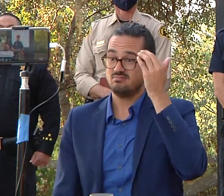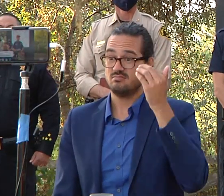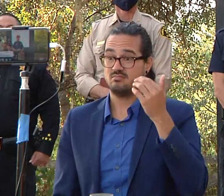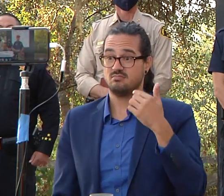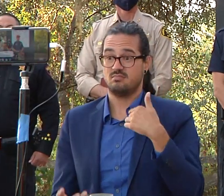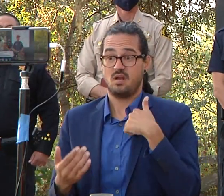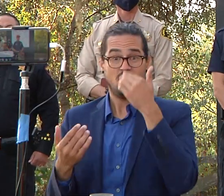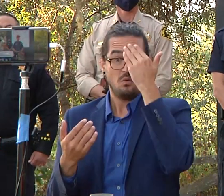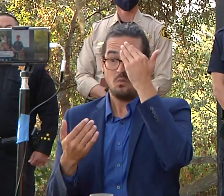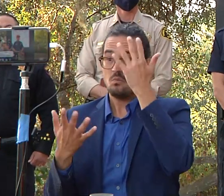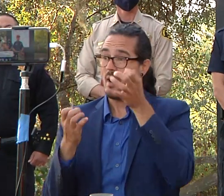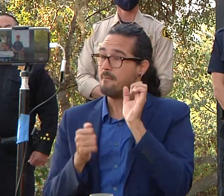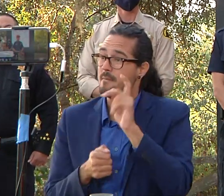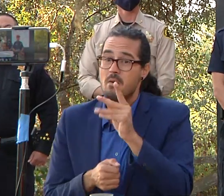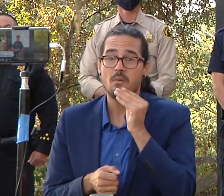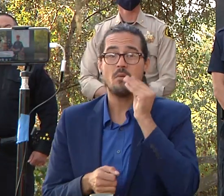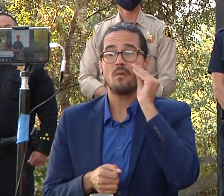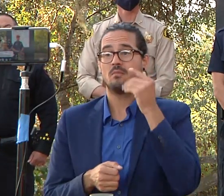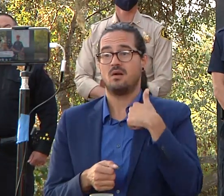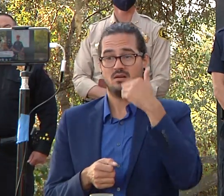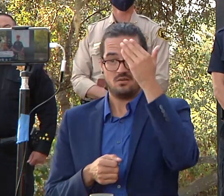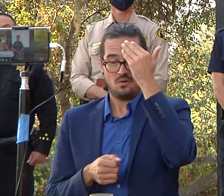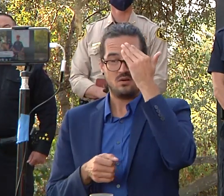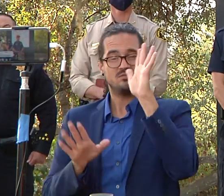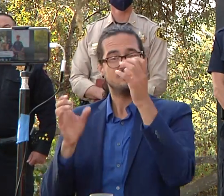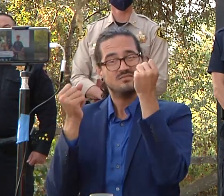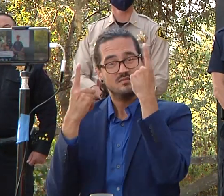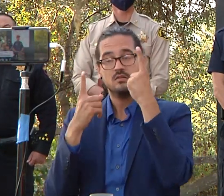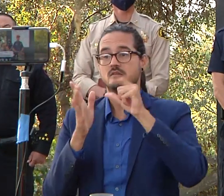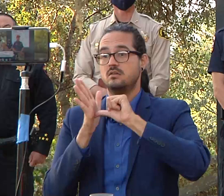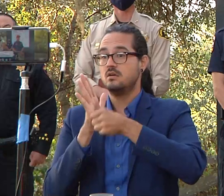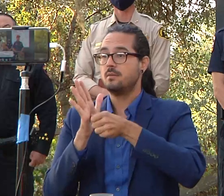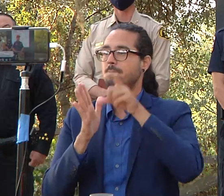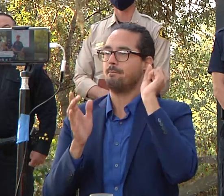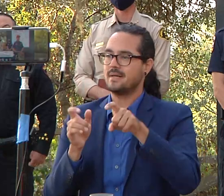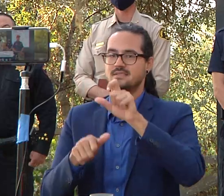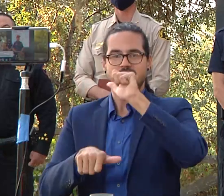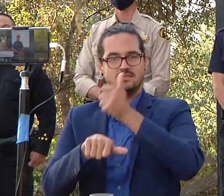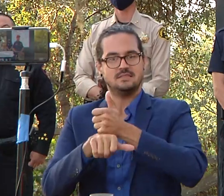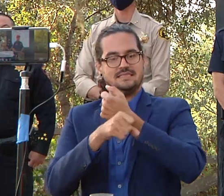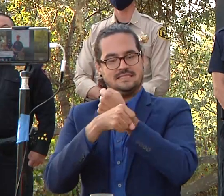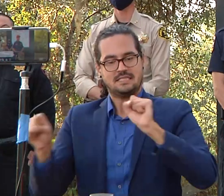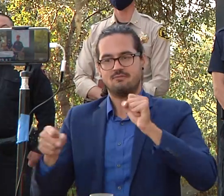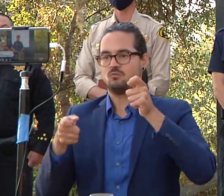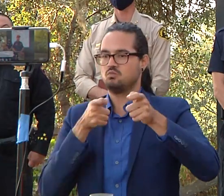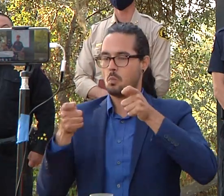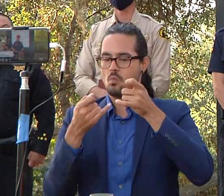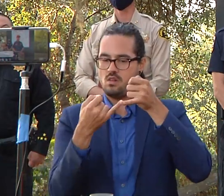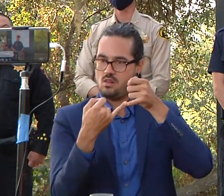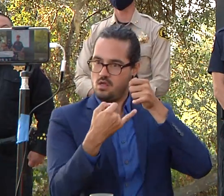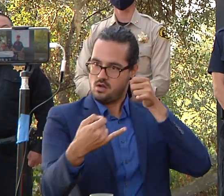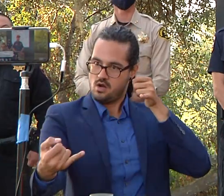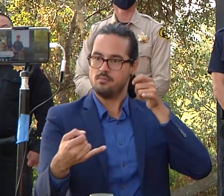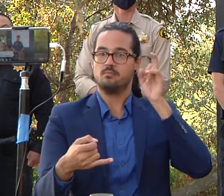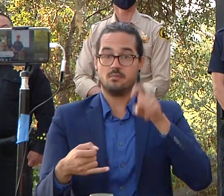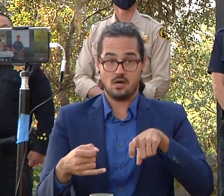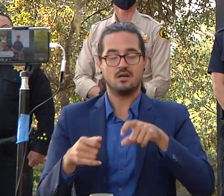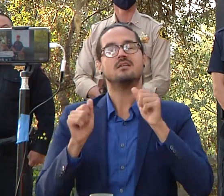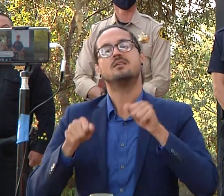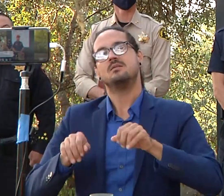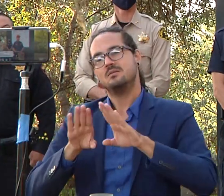lines render it safe so that we can return everybody back in a timely fashion and in an organized fashion